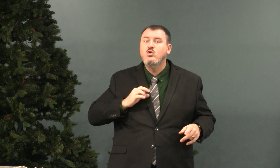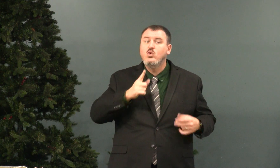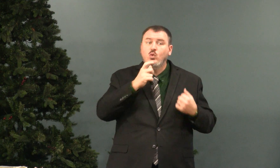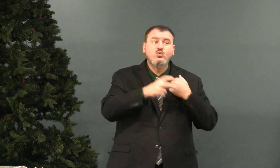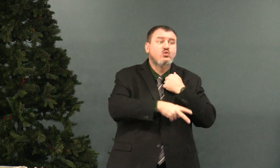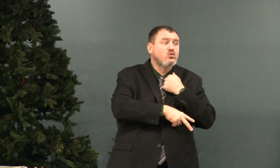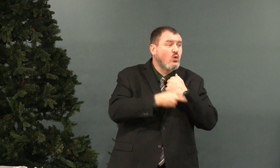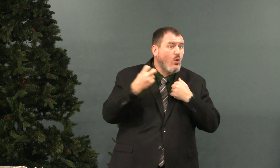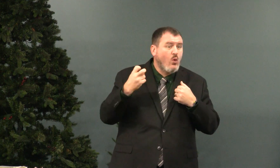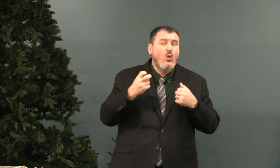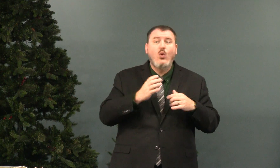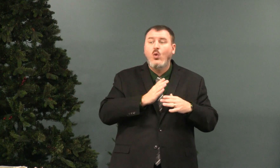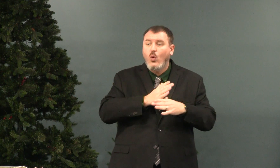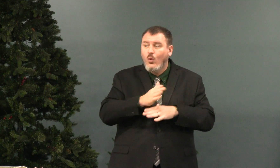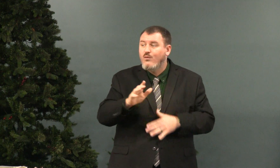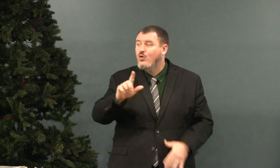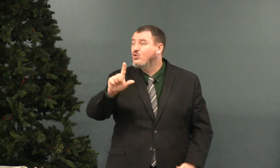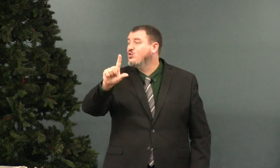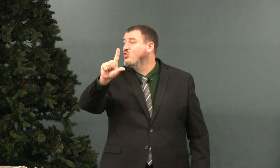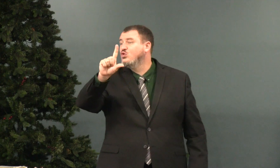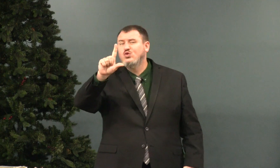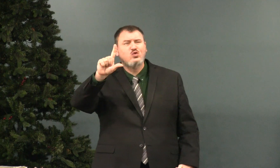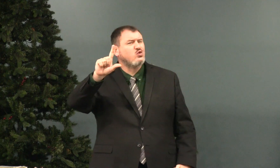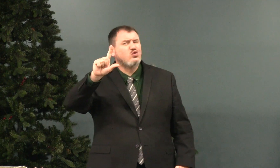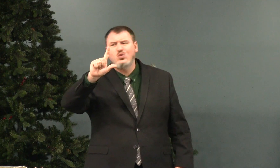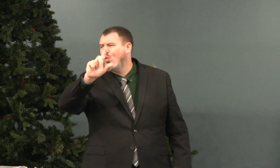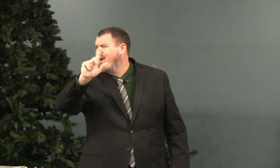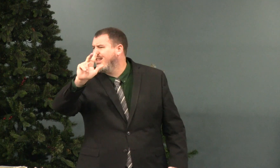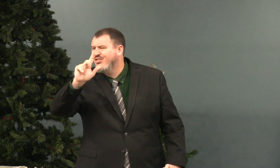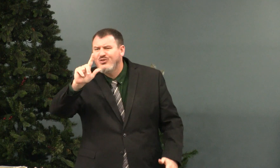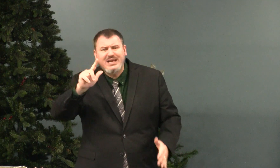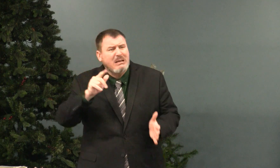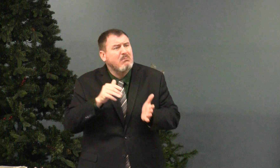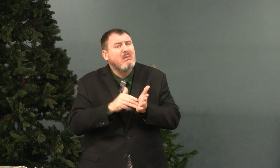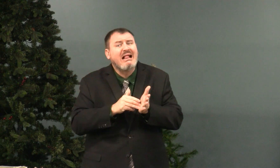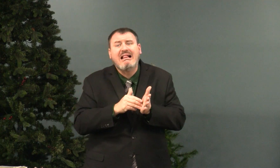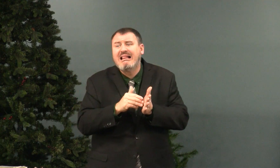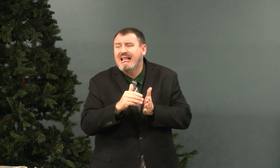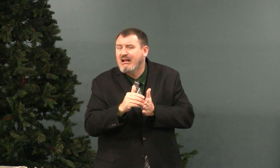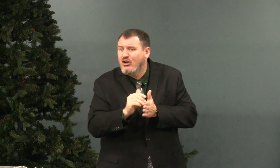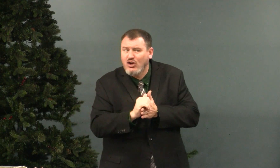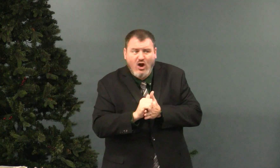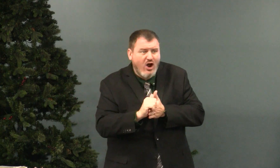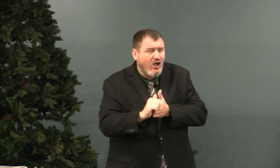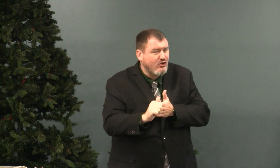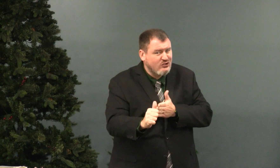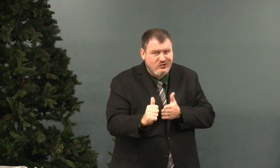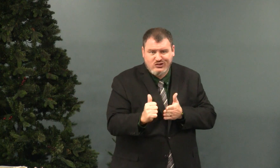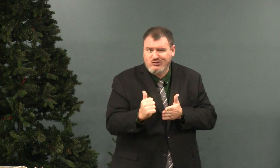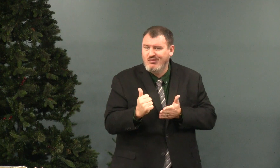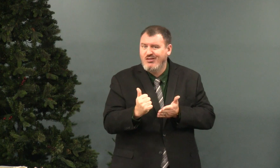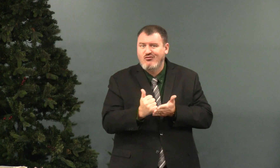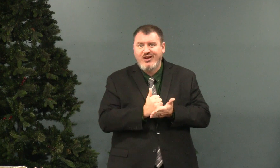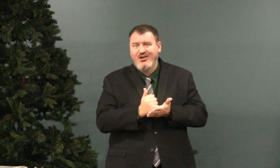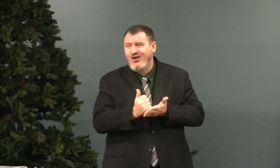who stole over $23 million